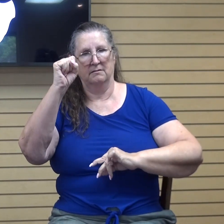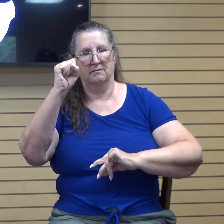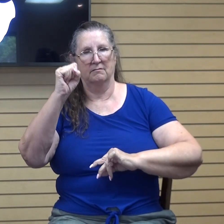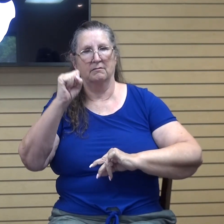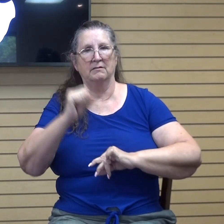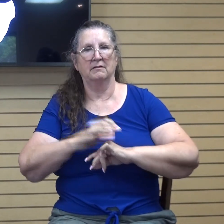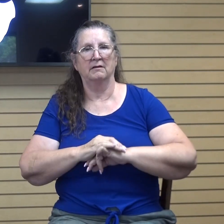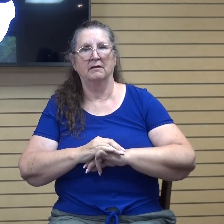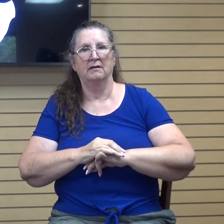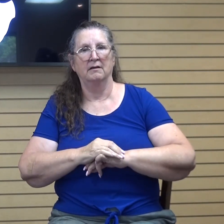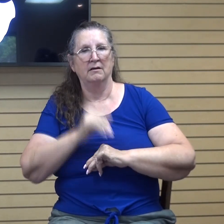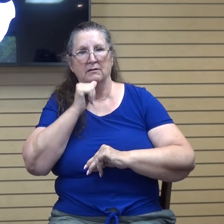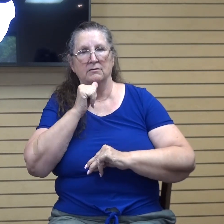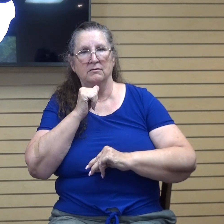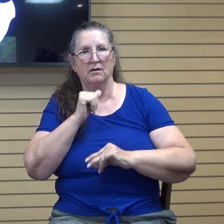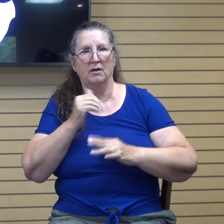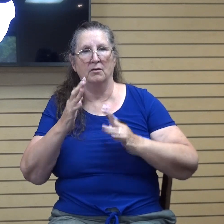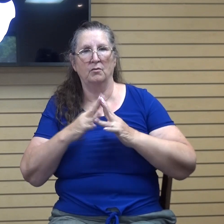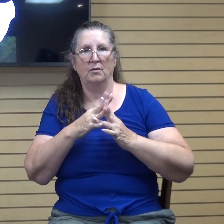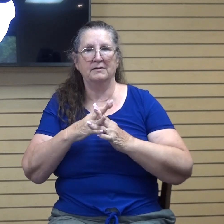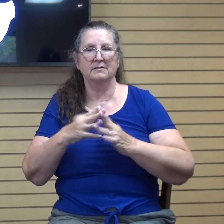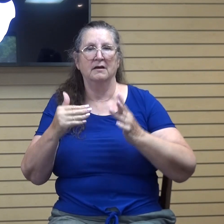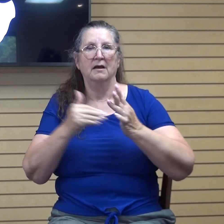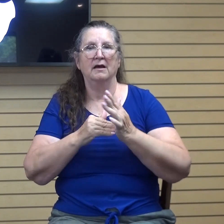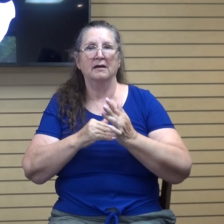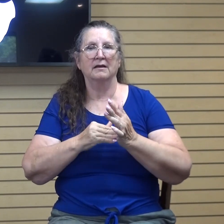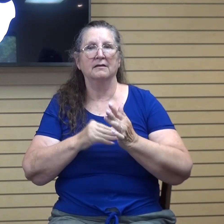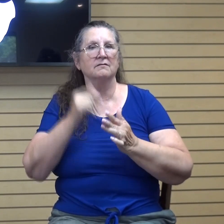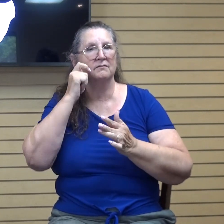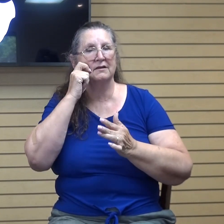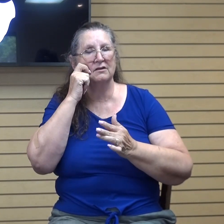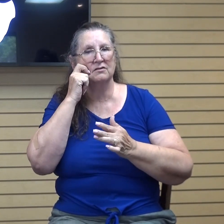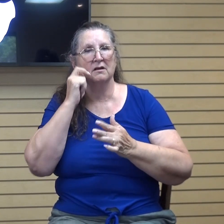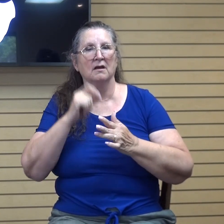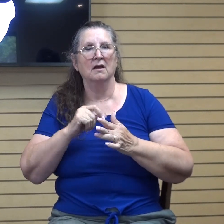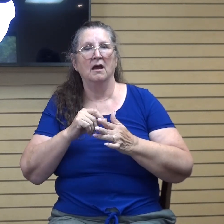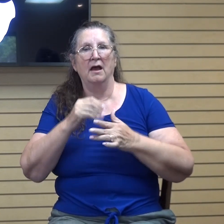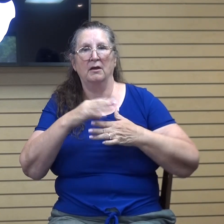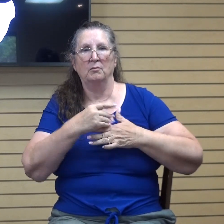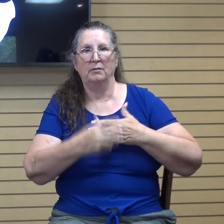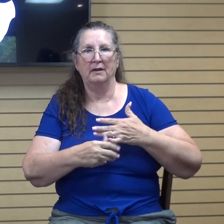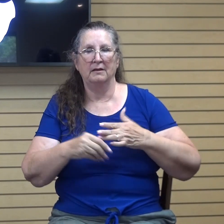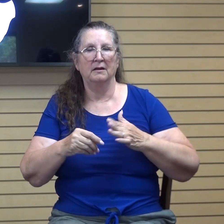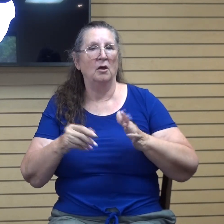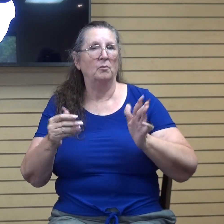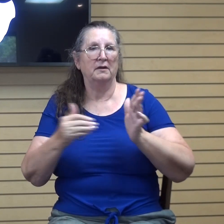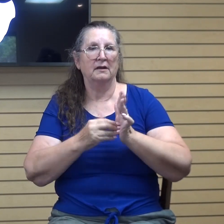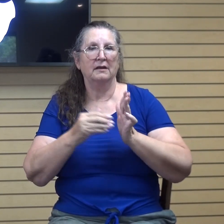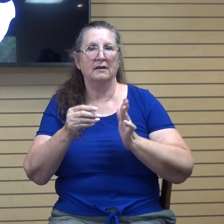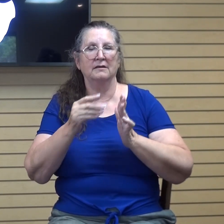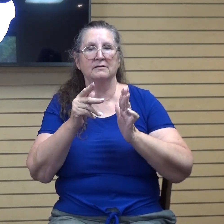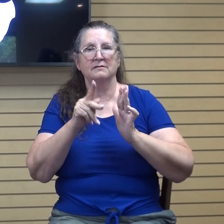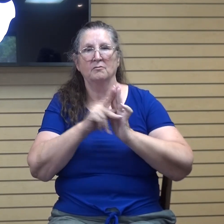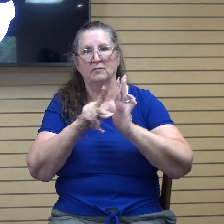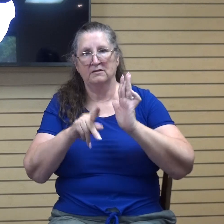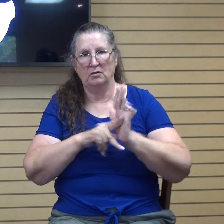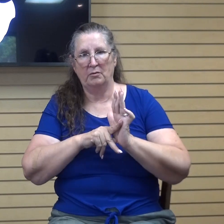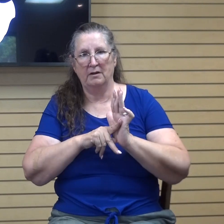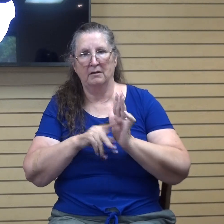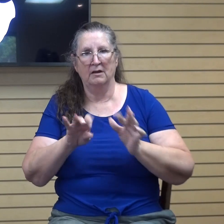flesh and blood, but against principalities, against powers, and against the rulers of the darkness of this age, against spiritual hosts of wickedness in the